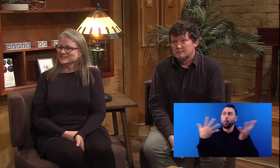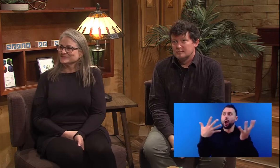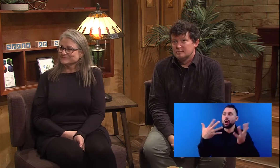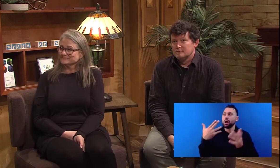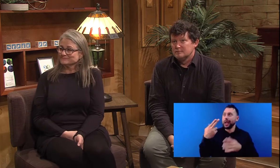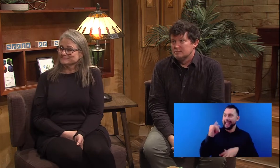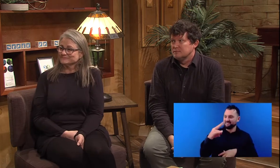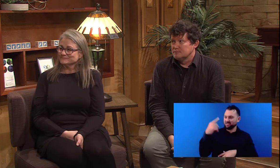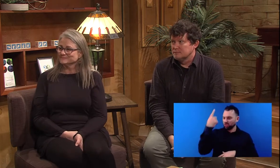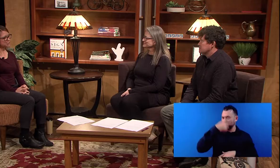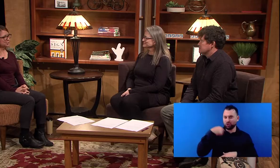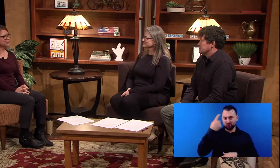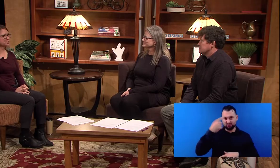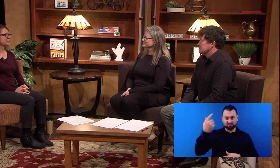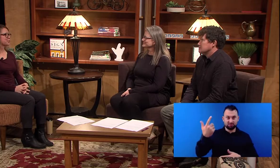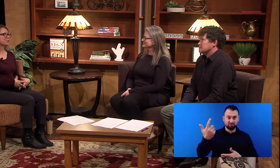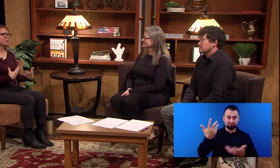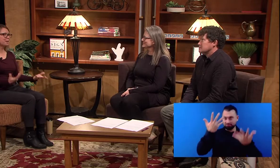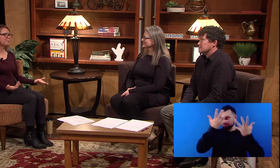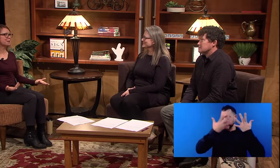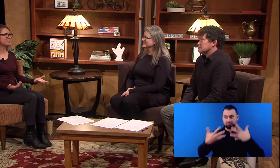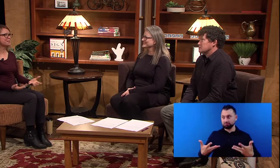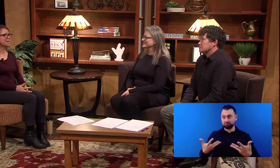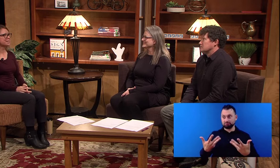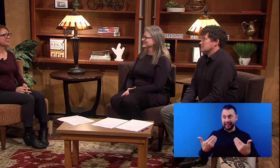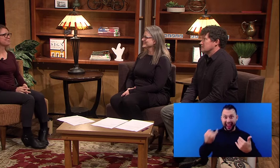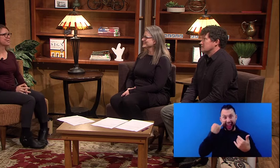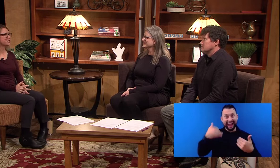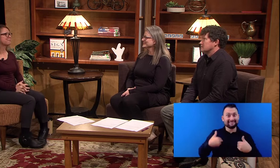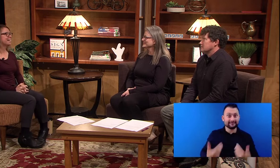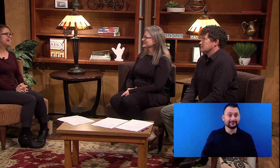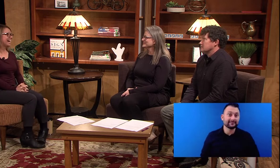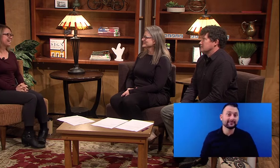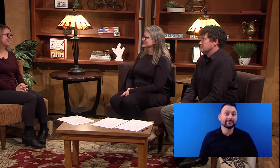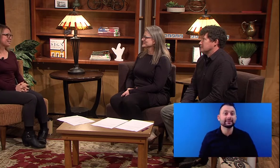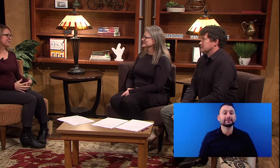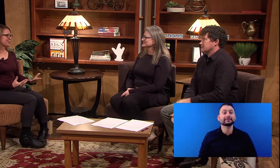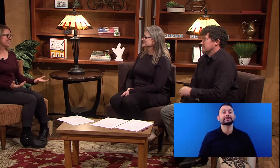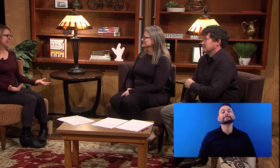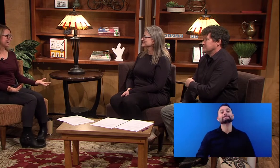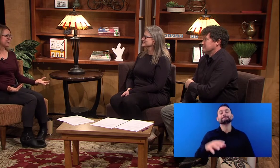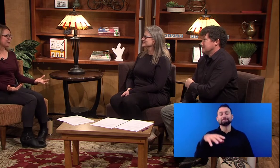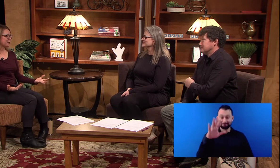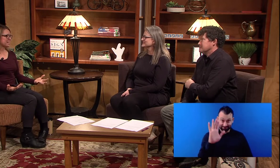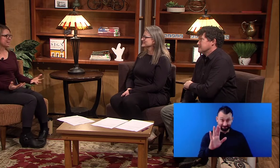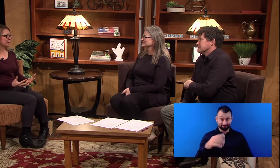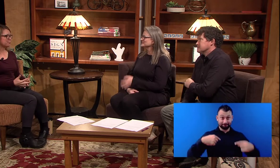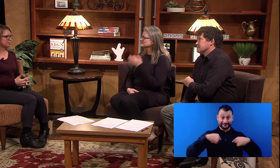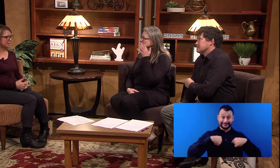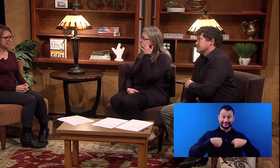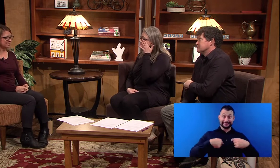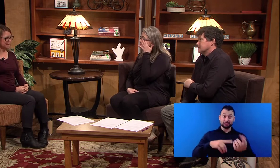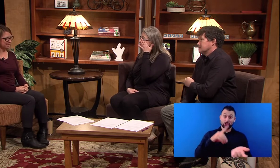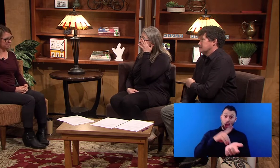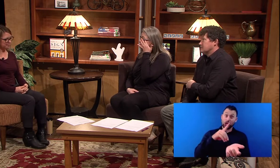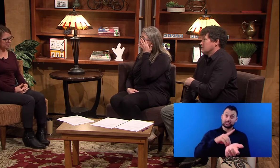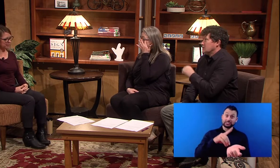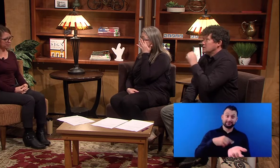HIV. Sure. Sure. So I'm not a medical doctor, but, um, I, so there's a lot of different ones in our community, um, that would